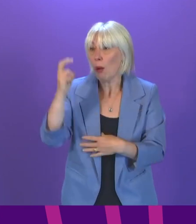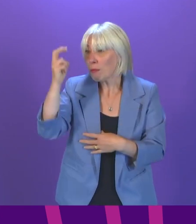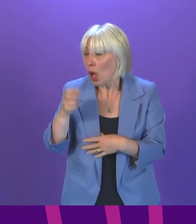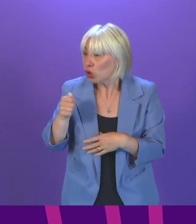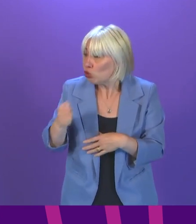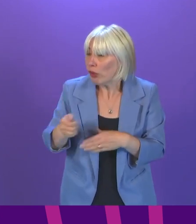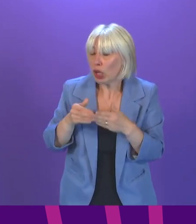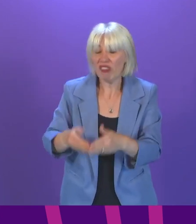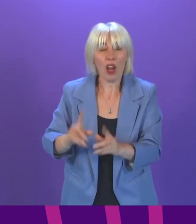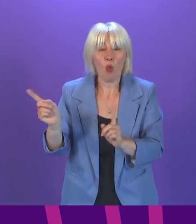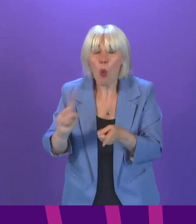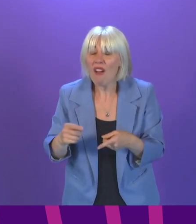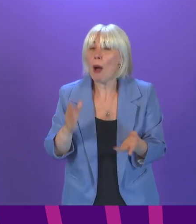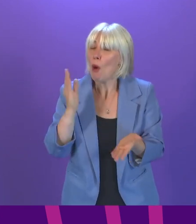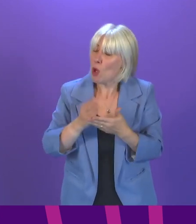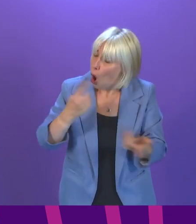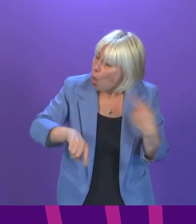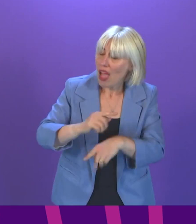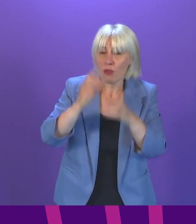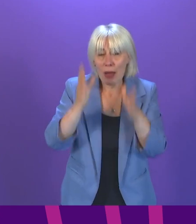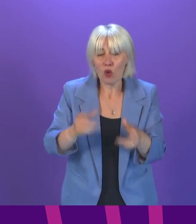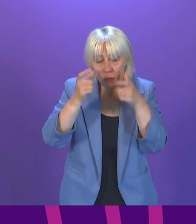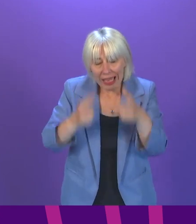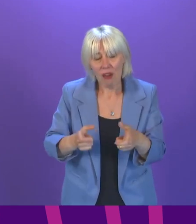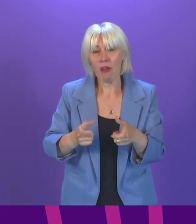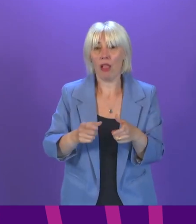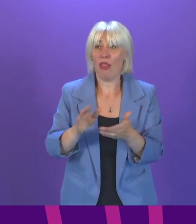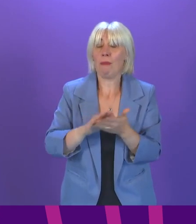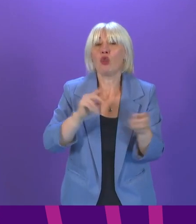we will continue to bear down on the number of cases we're seeing.